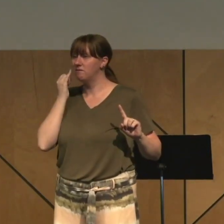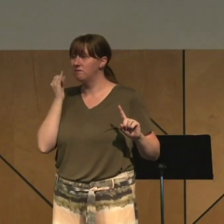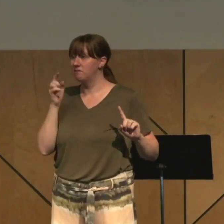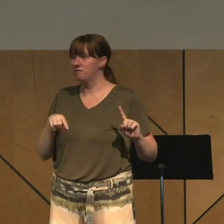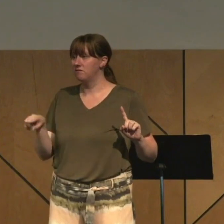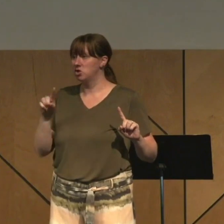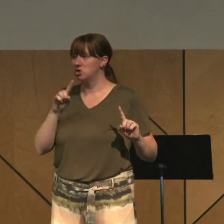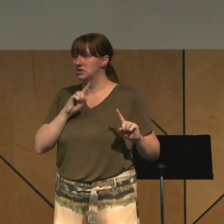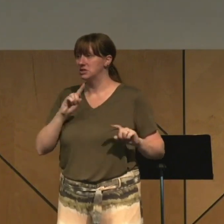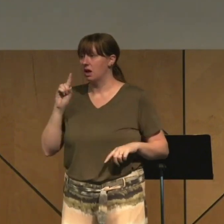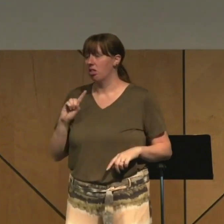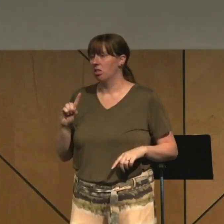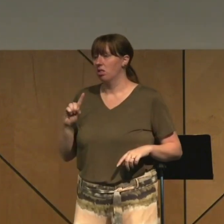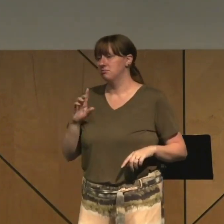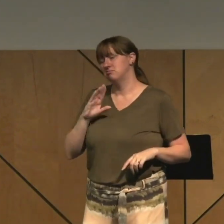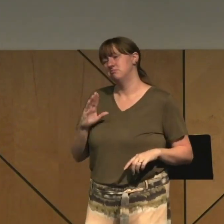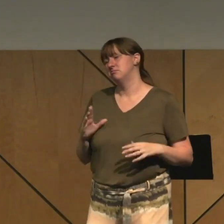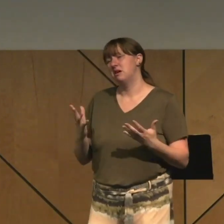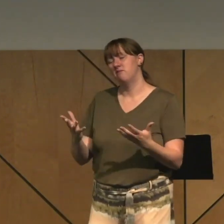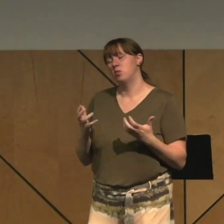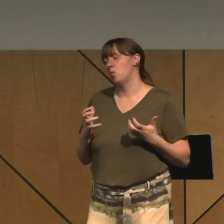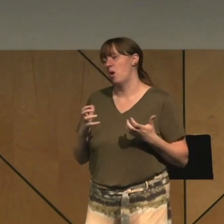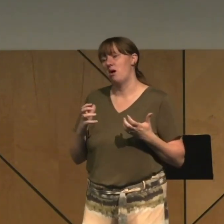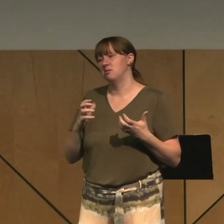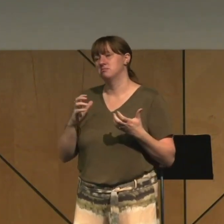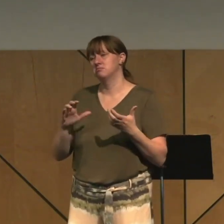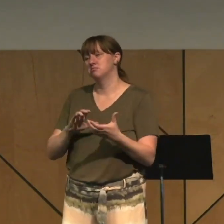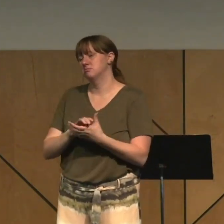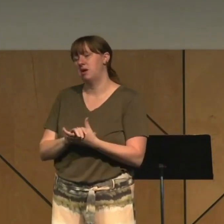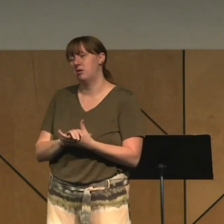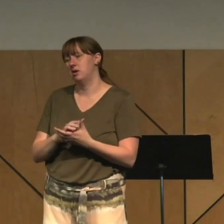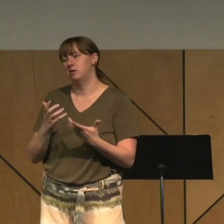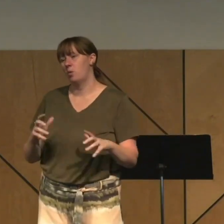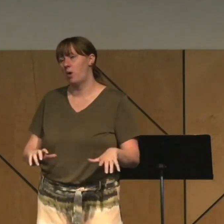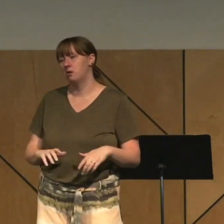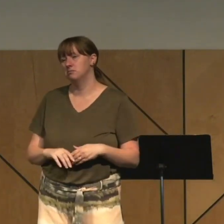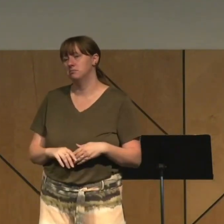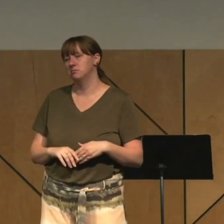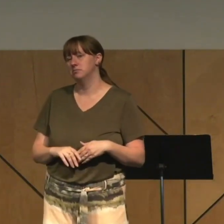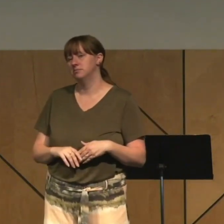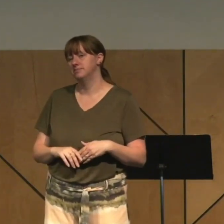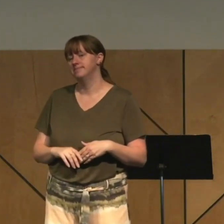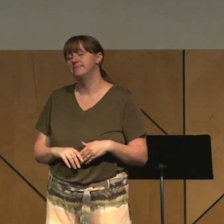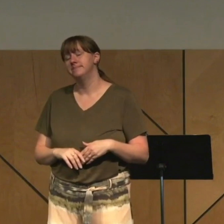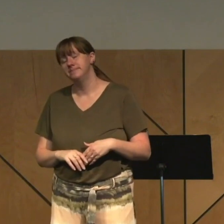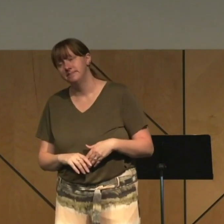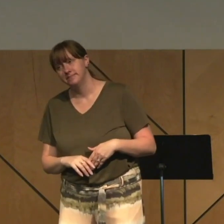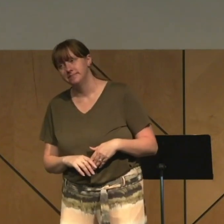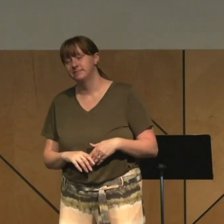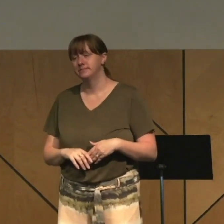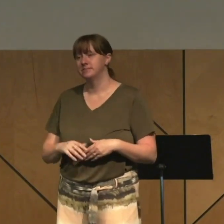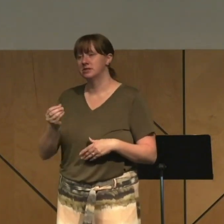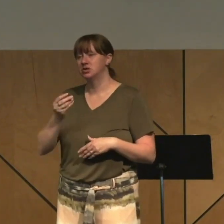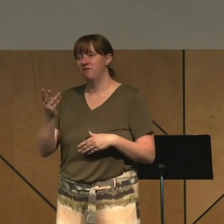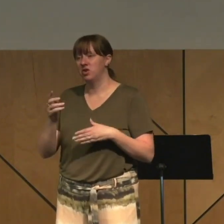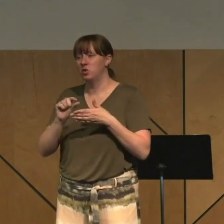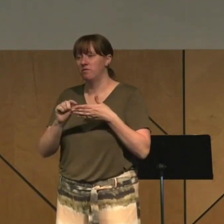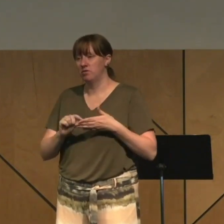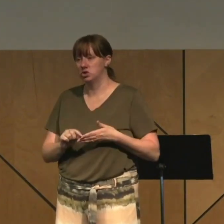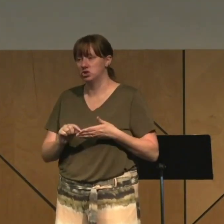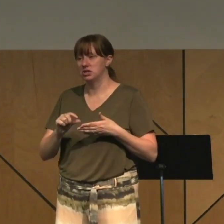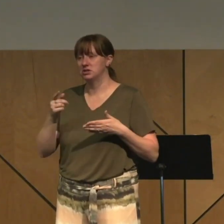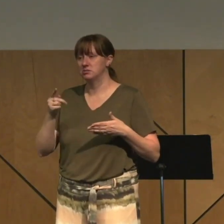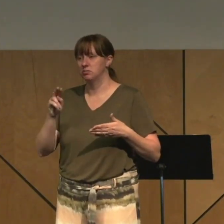desire marriage. You don't want to get married. If so, then I would just point you to a couple verses in Proverbs